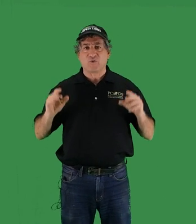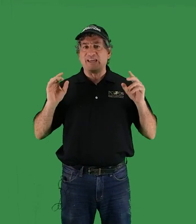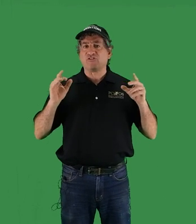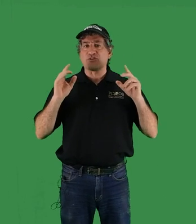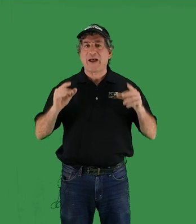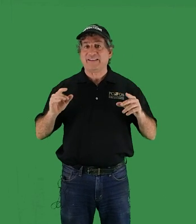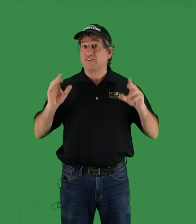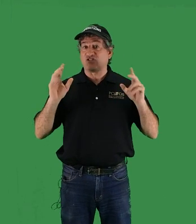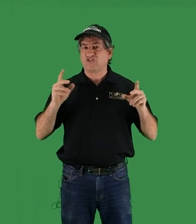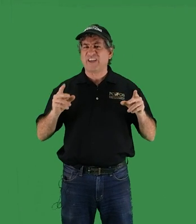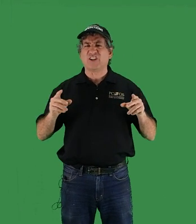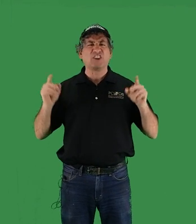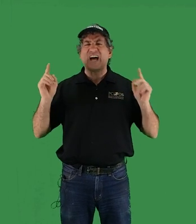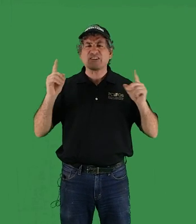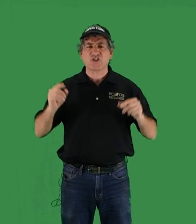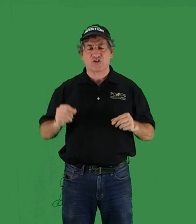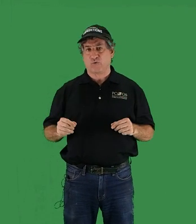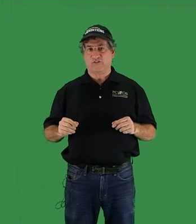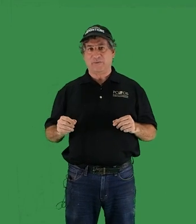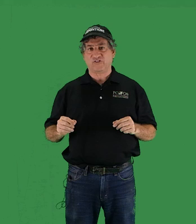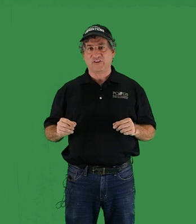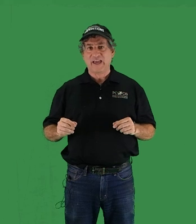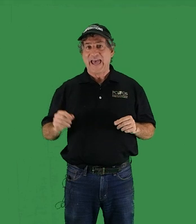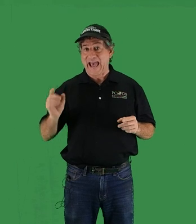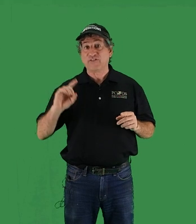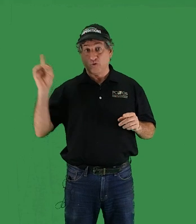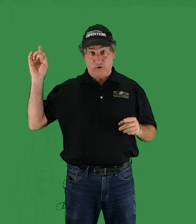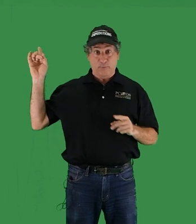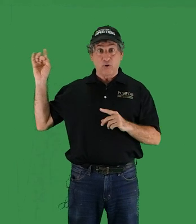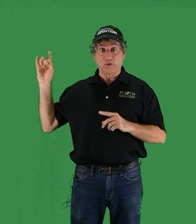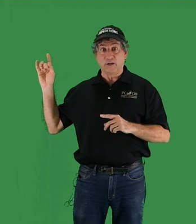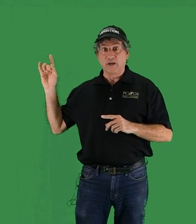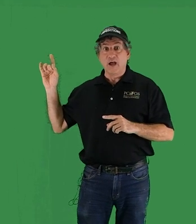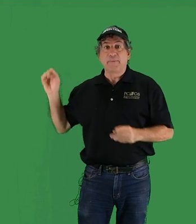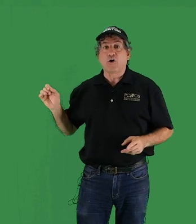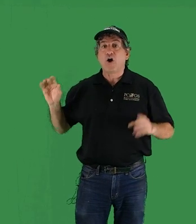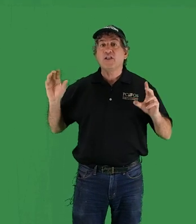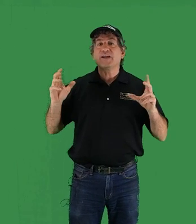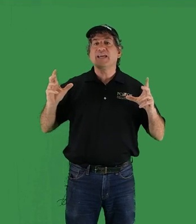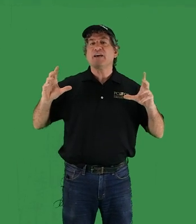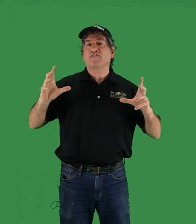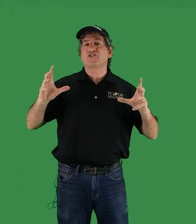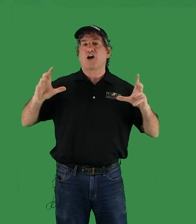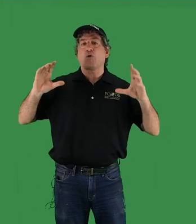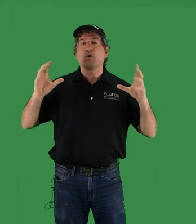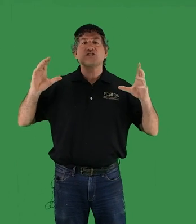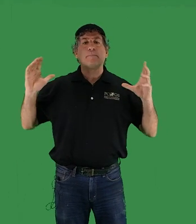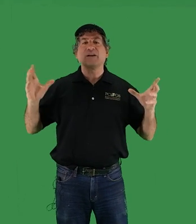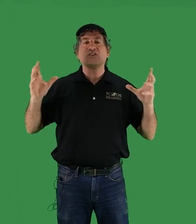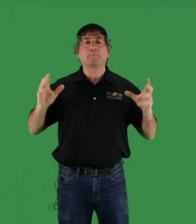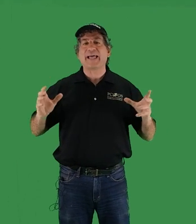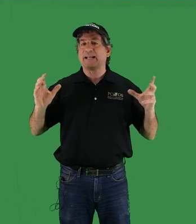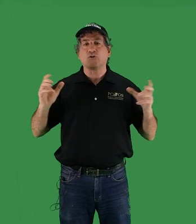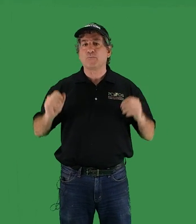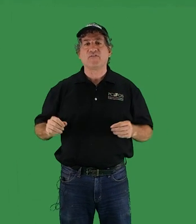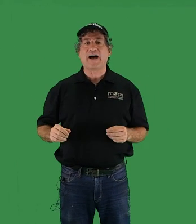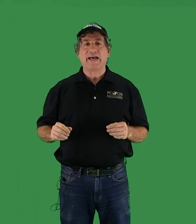is threatening to steal not just Christmas and the North Pole, but all the gifts our once abundant planet could provide.